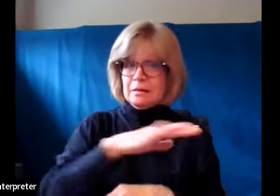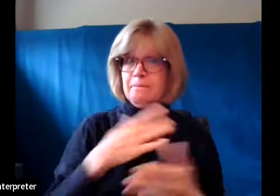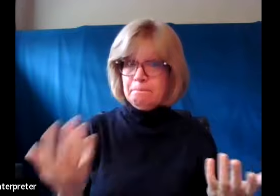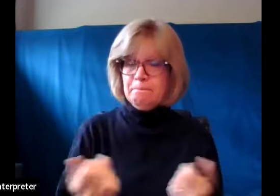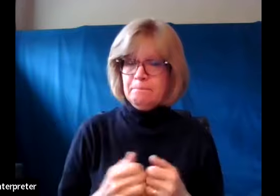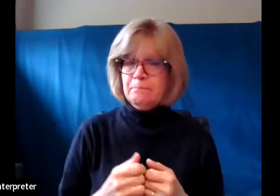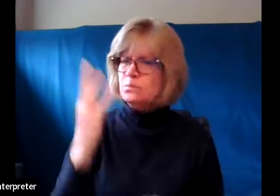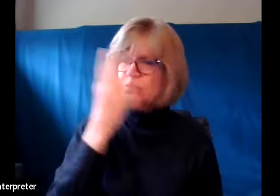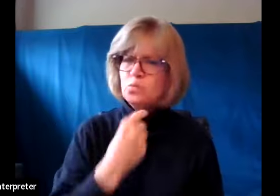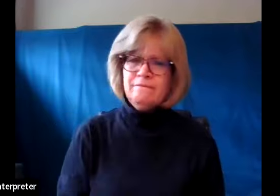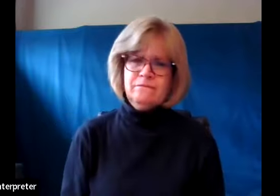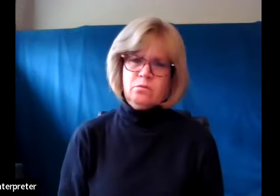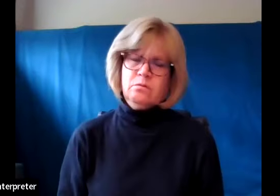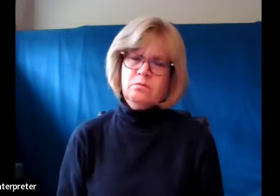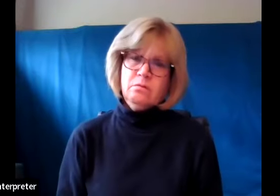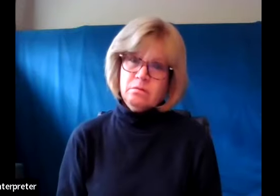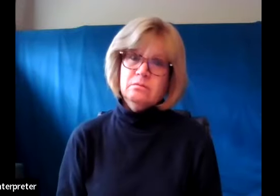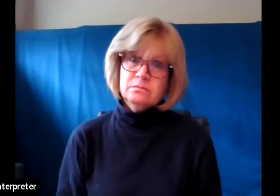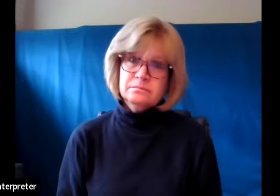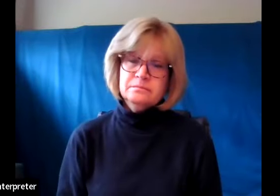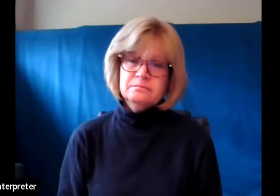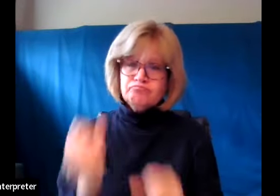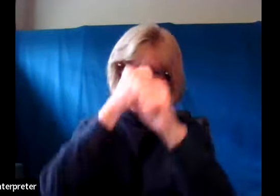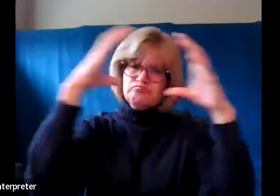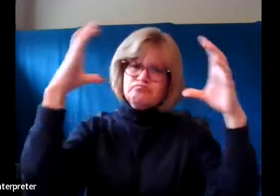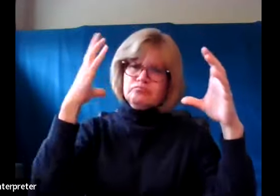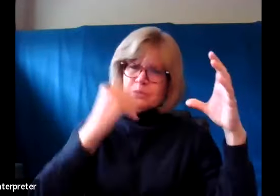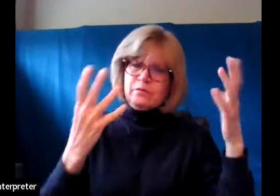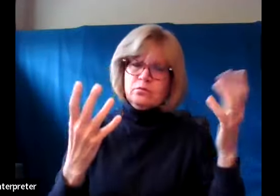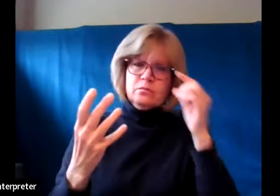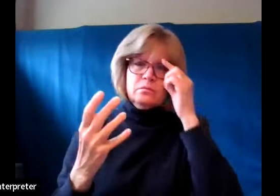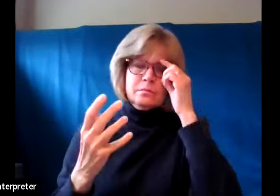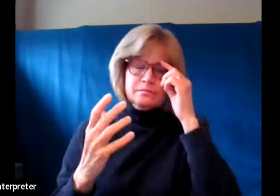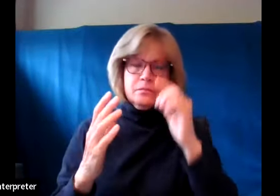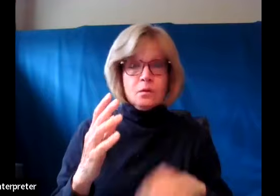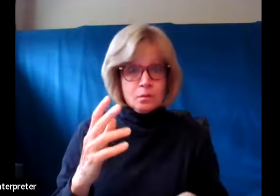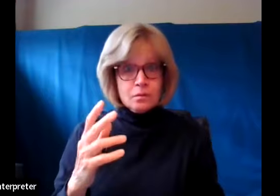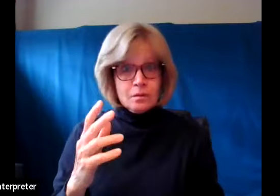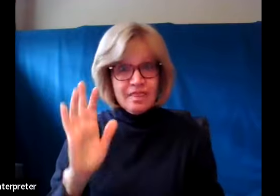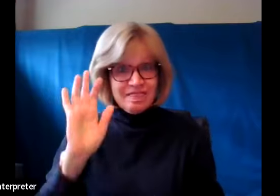Really beautiful. Really But you know, we see that.